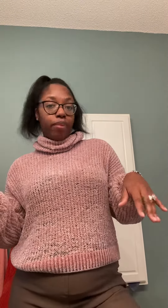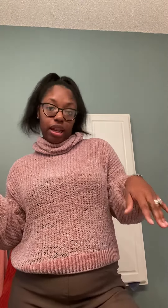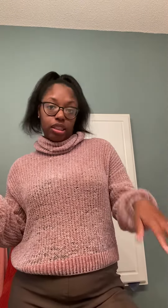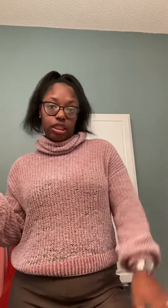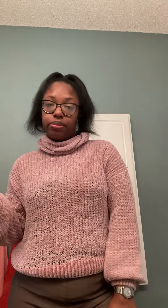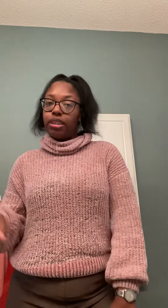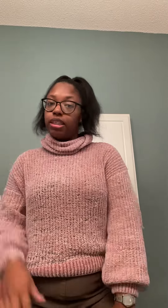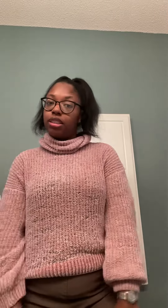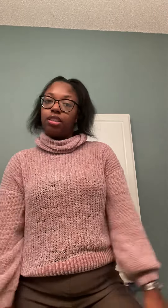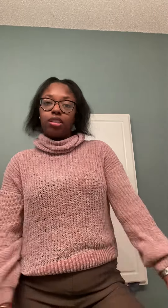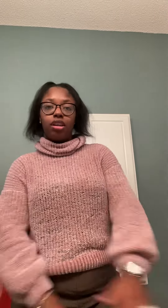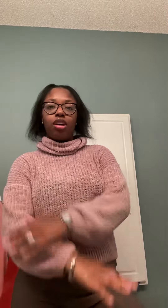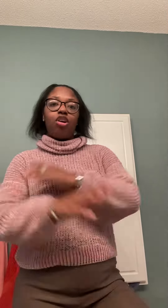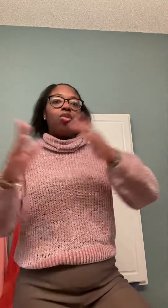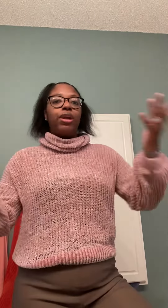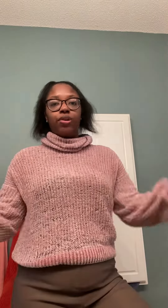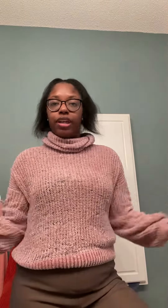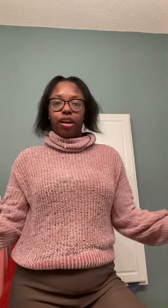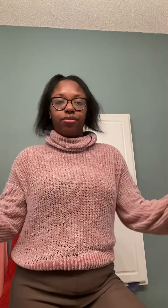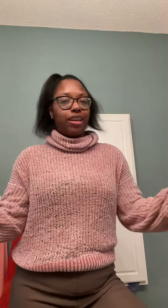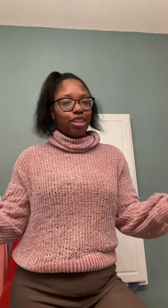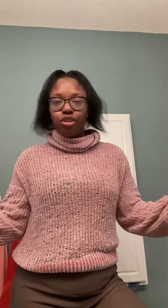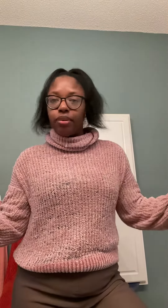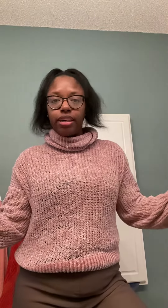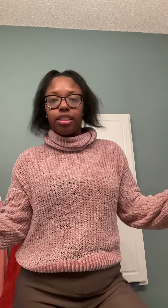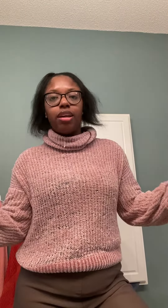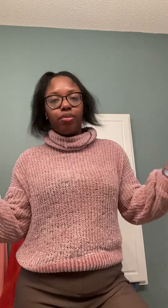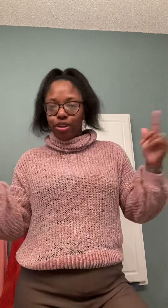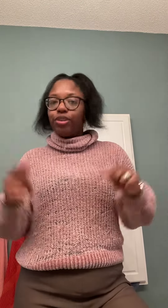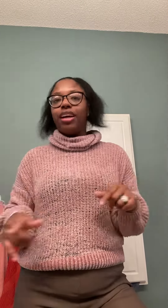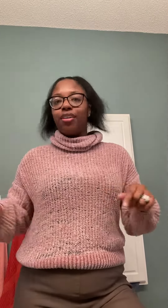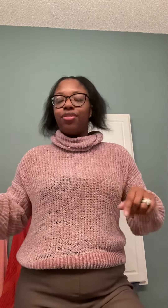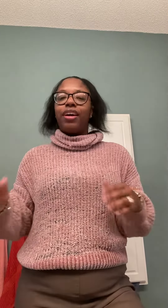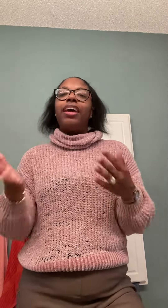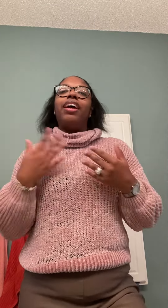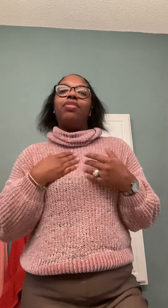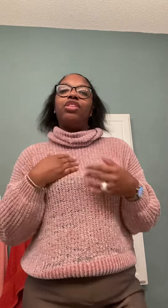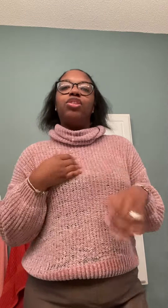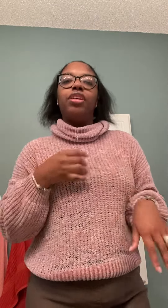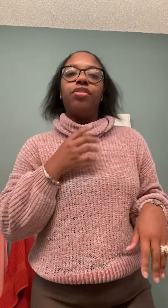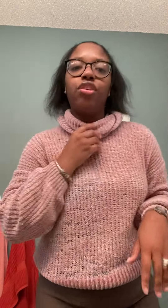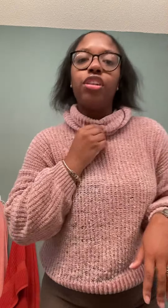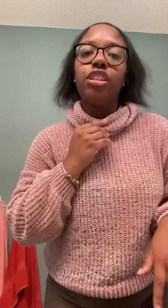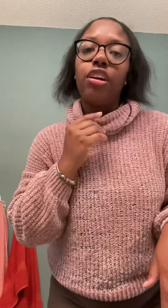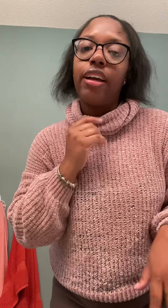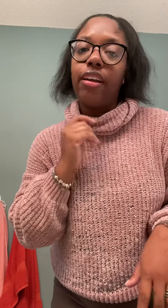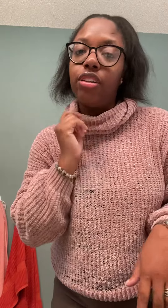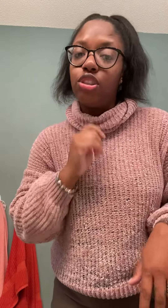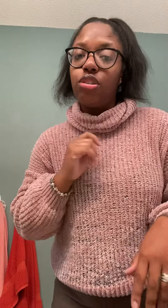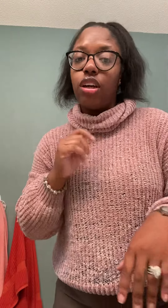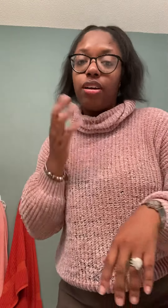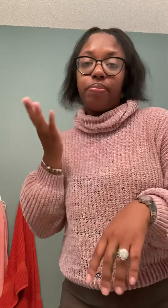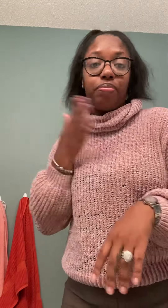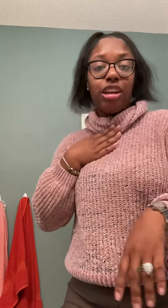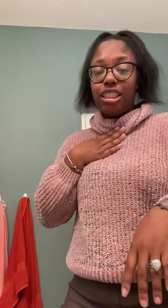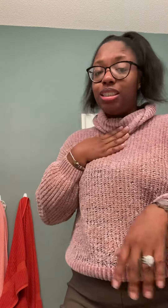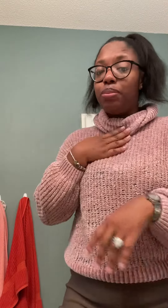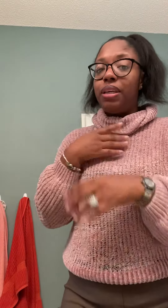Balances because we do enough. Not too much. We do enough. And for jewelry, of course, you girl got on my Jesus piece,